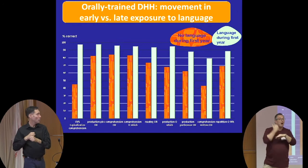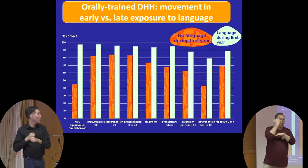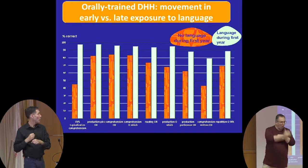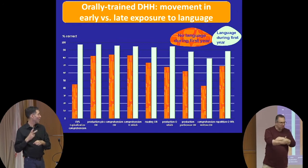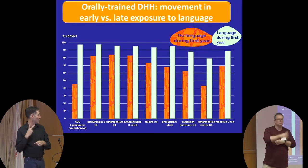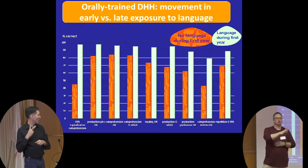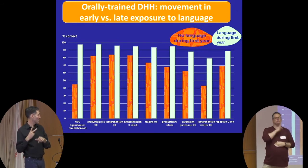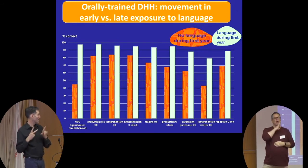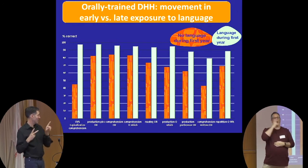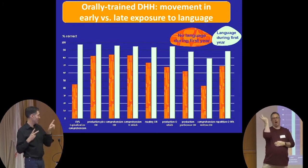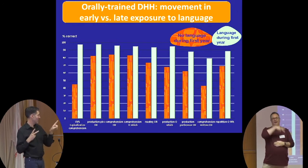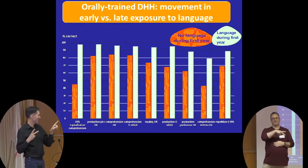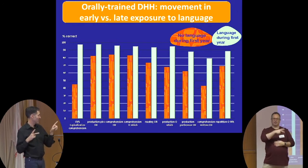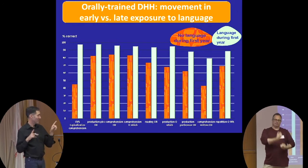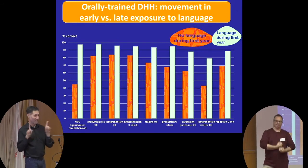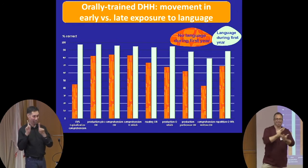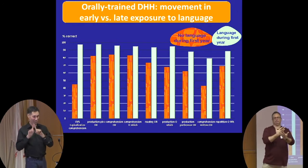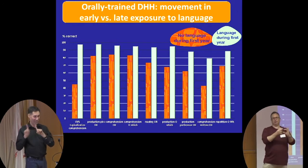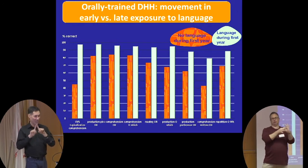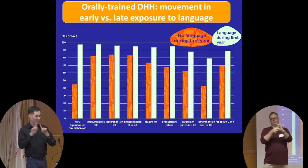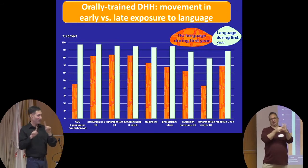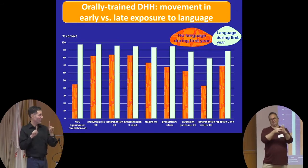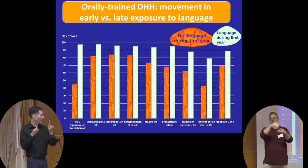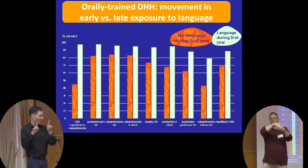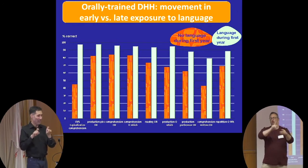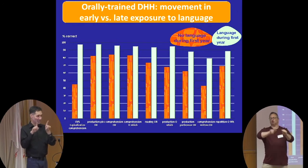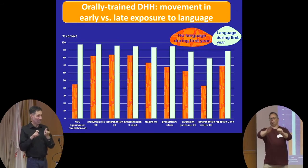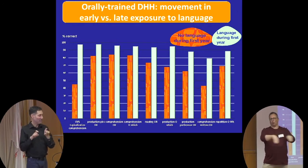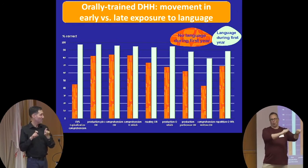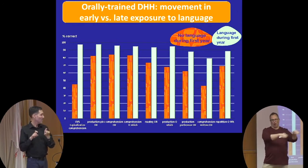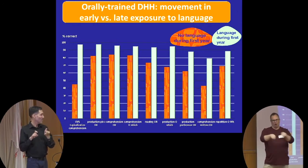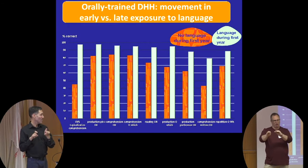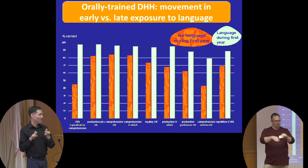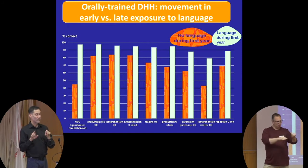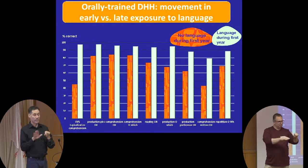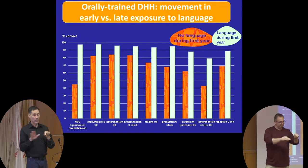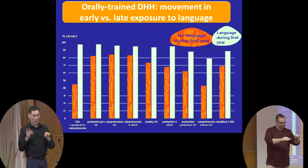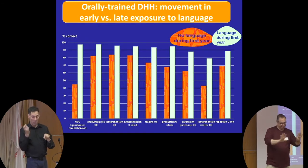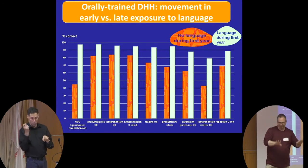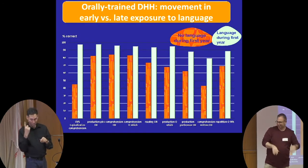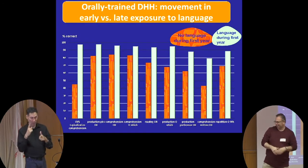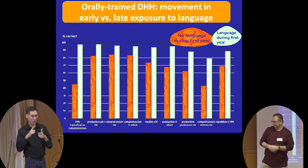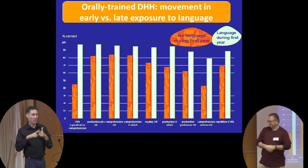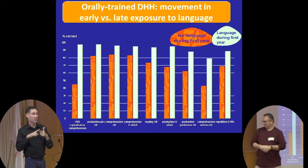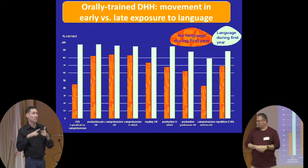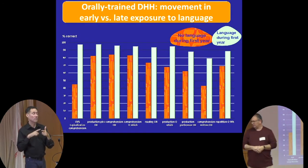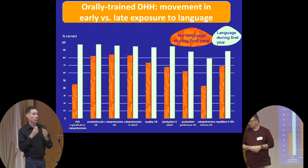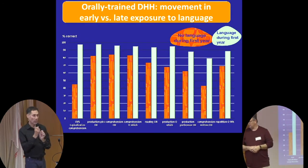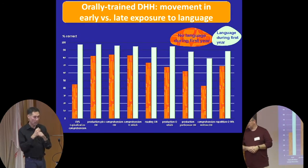many, many different kinds of tasks. Comprehension and production, repetition, different kinds of syntactic structures.